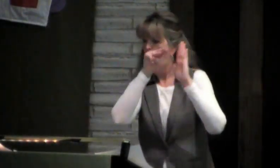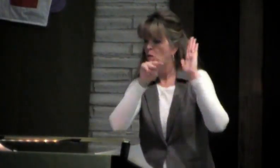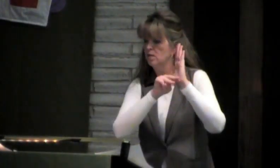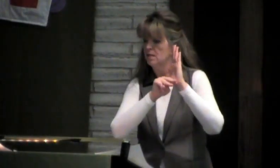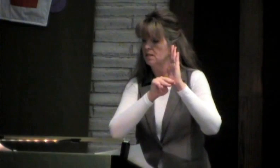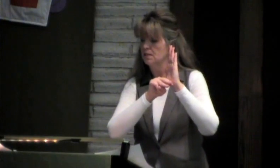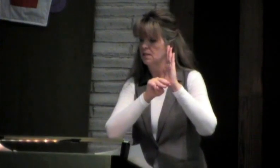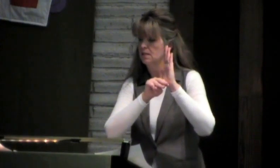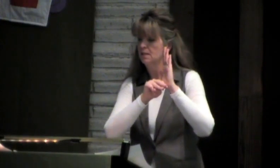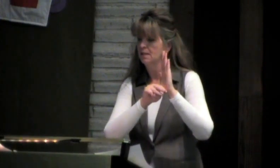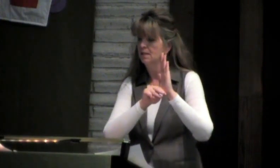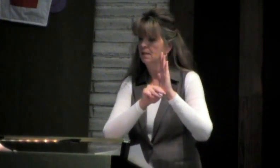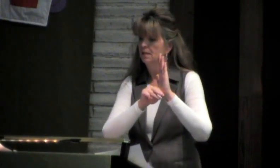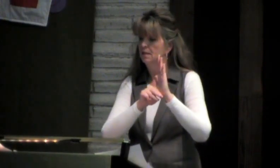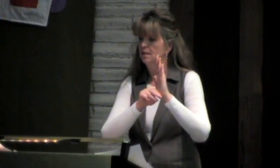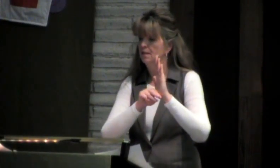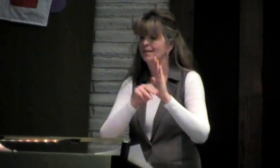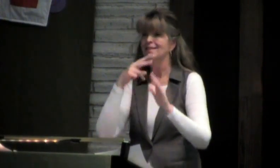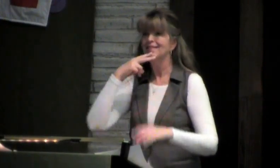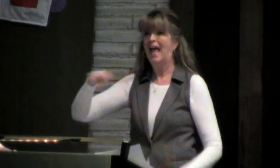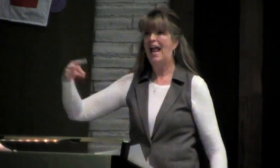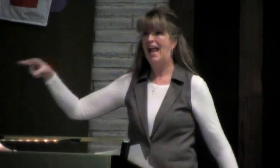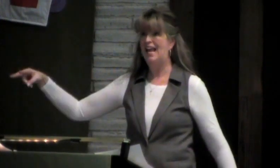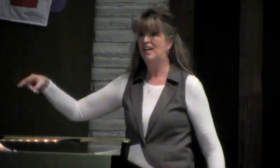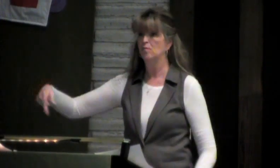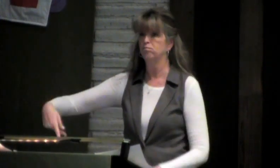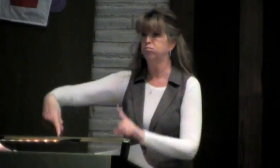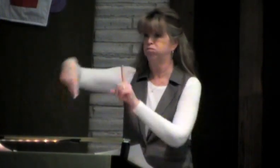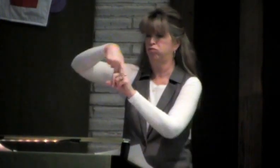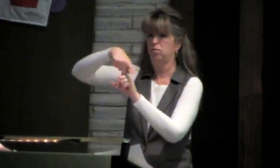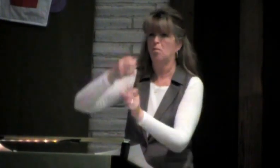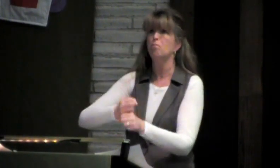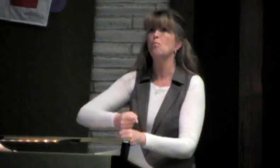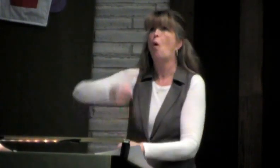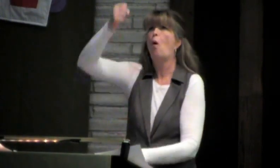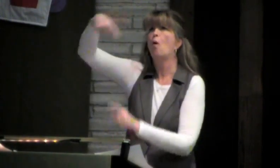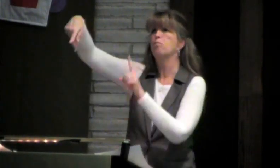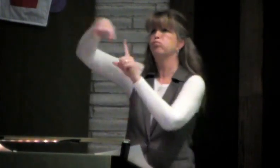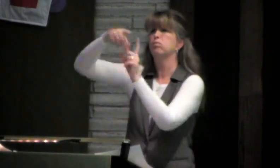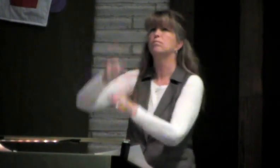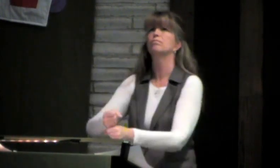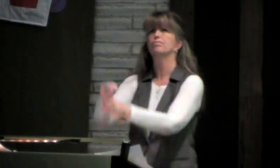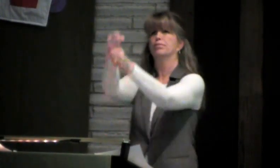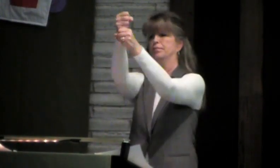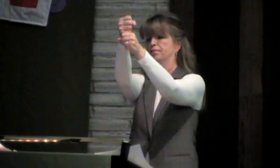Just as Moses lifted up the snake in the wilderness,